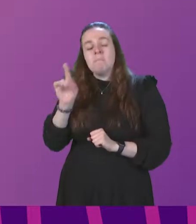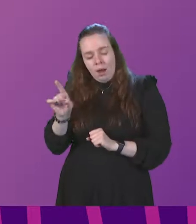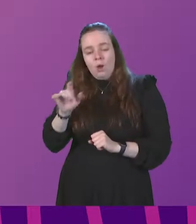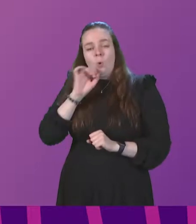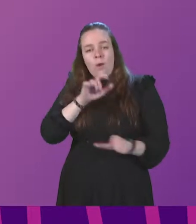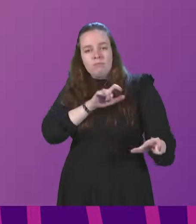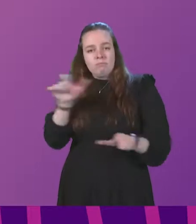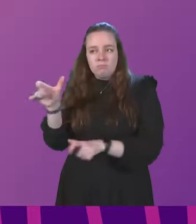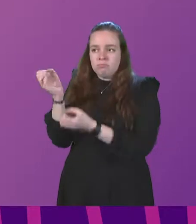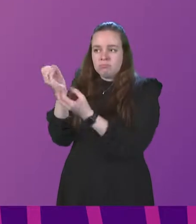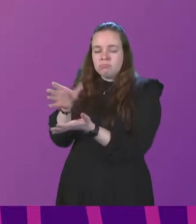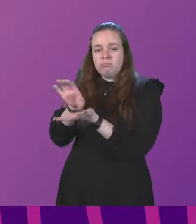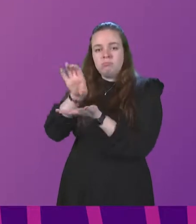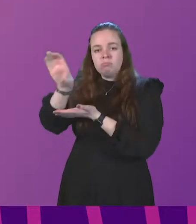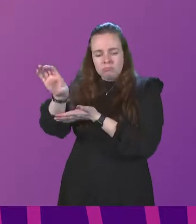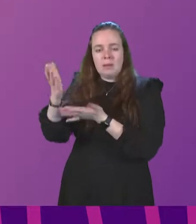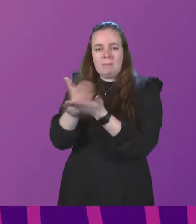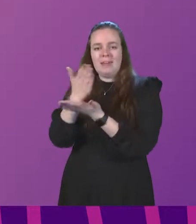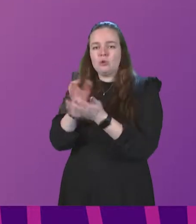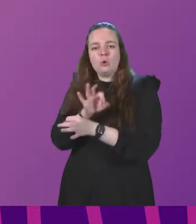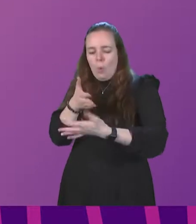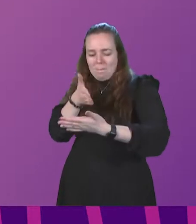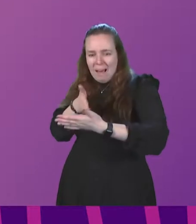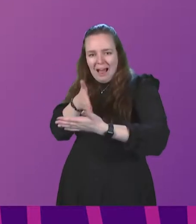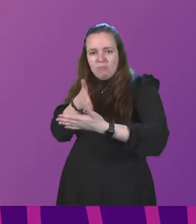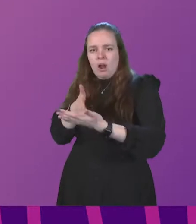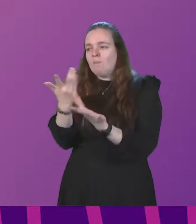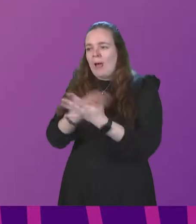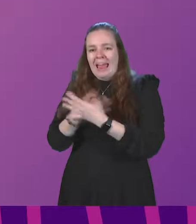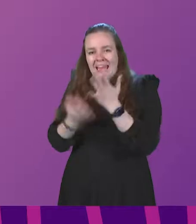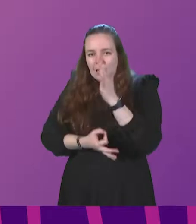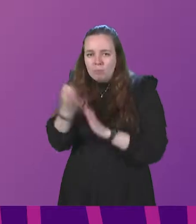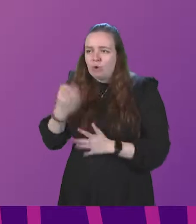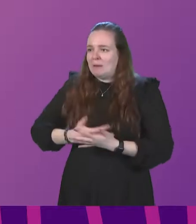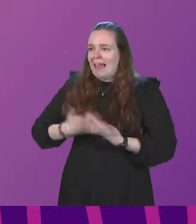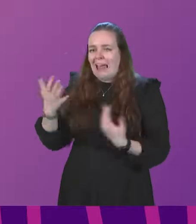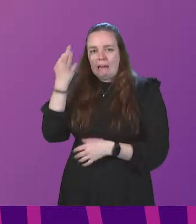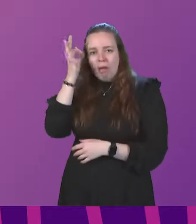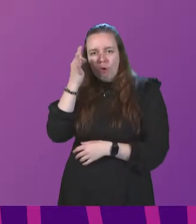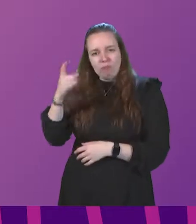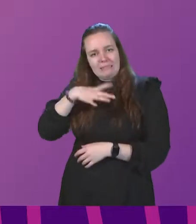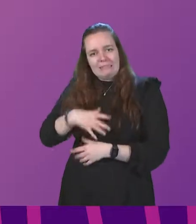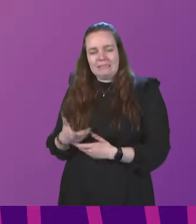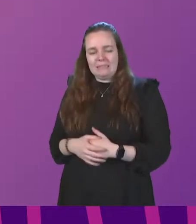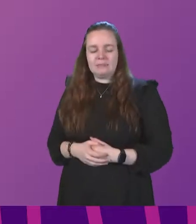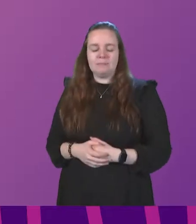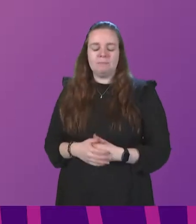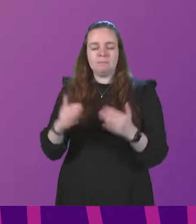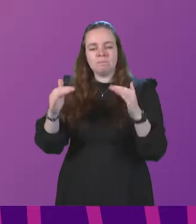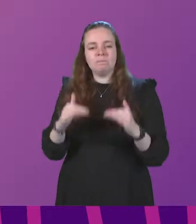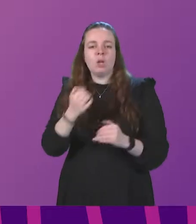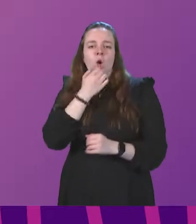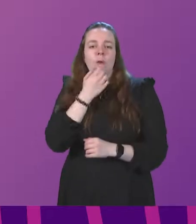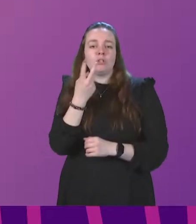continue to provide funding to ensure that there is no barrier to any improvements that any local authority requires. Thank you. Question number two,